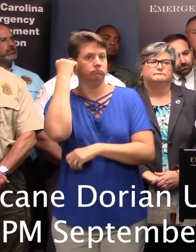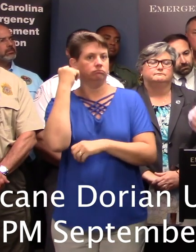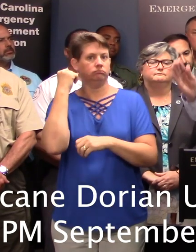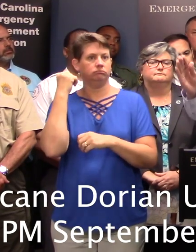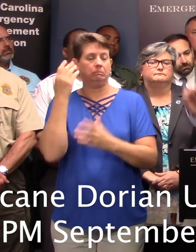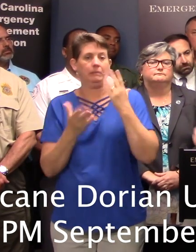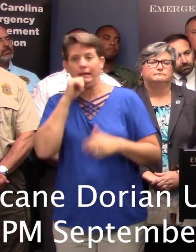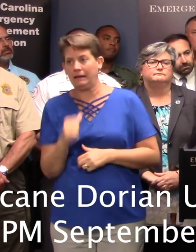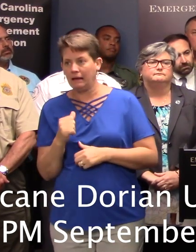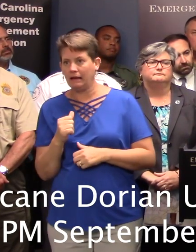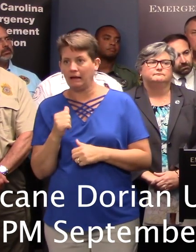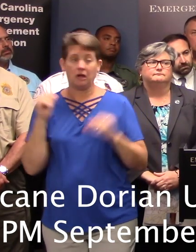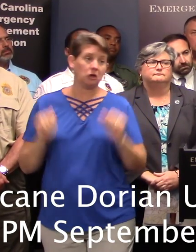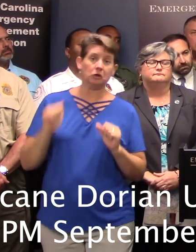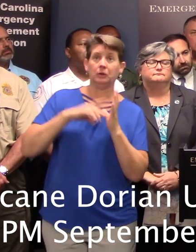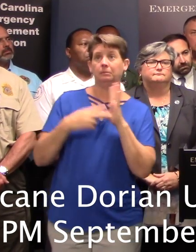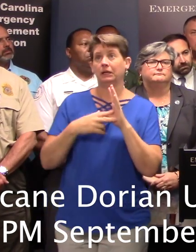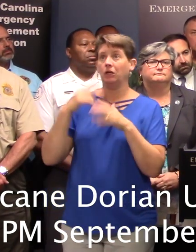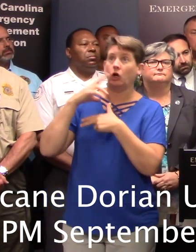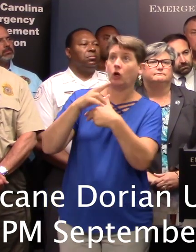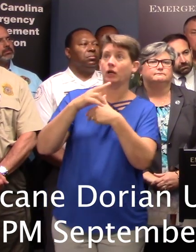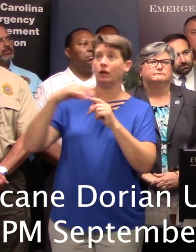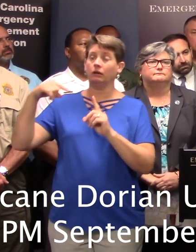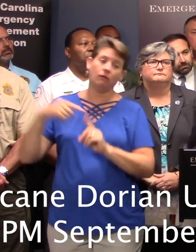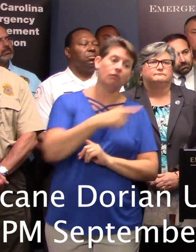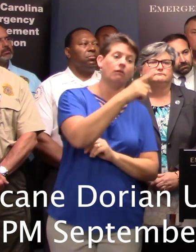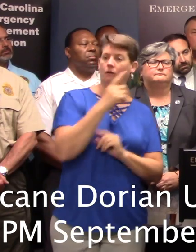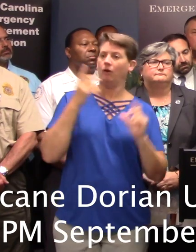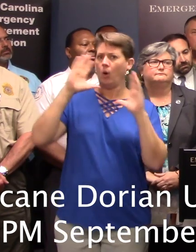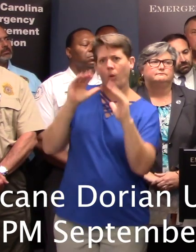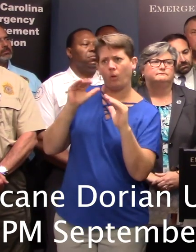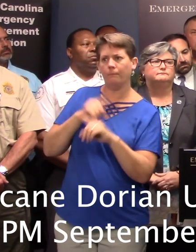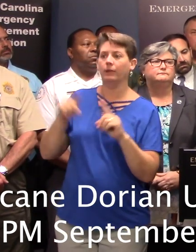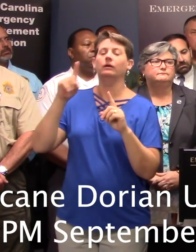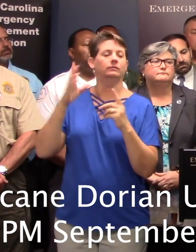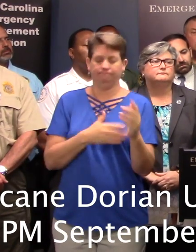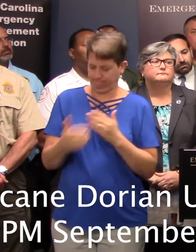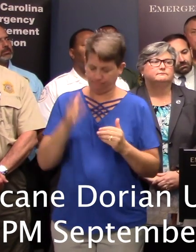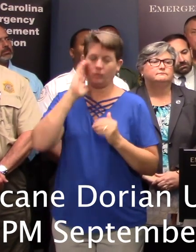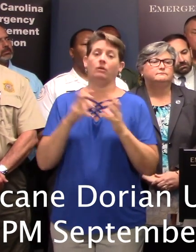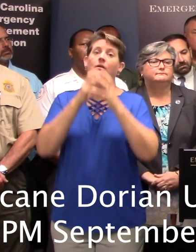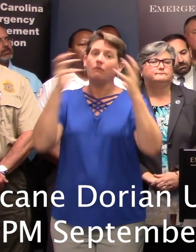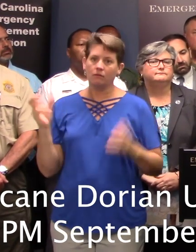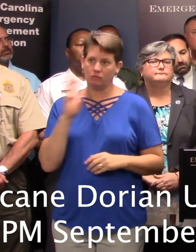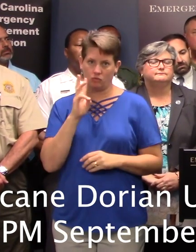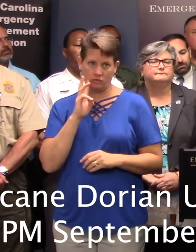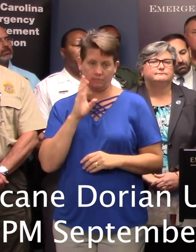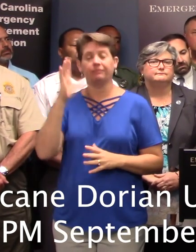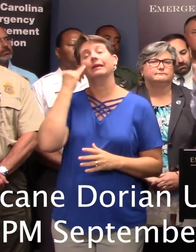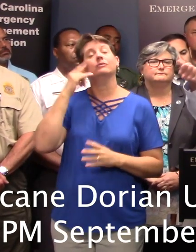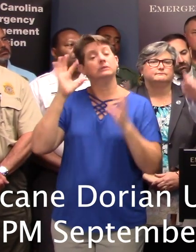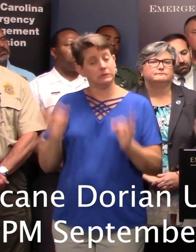Again, the hurricane may turn and go out to sea, which is what we hope. But there is going to be a lot of water. So if you do choose to stay,